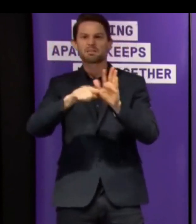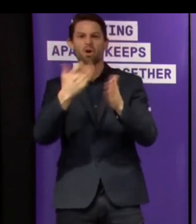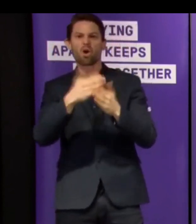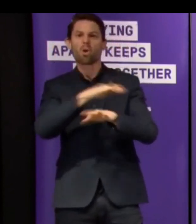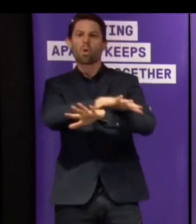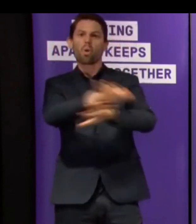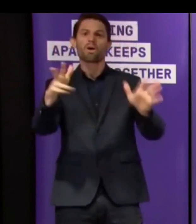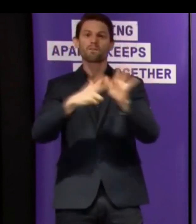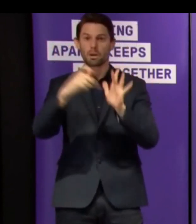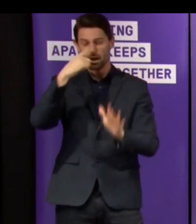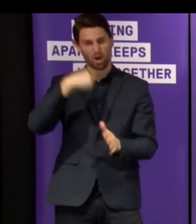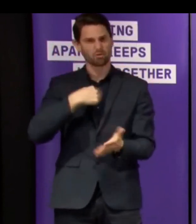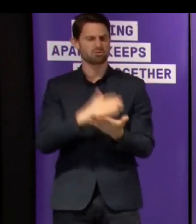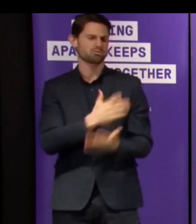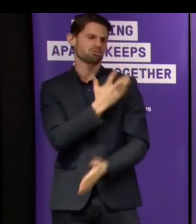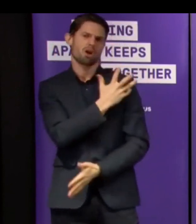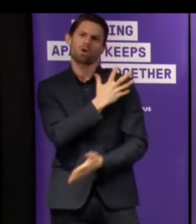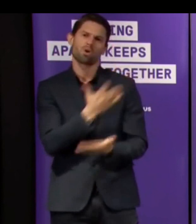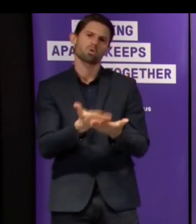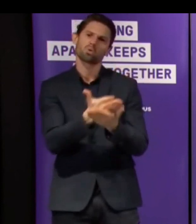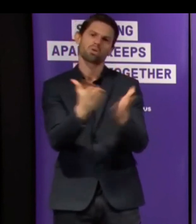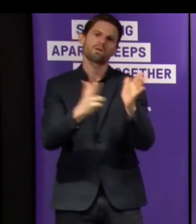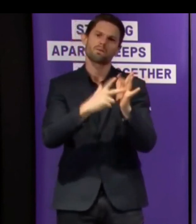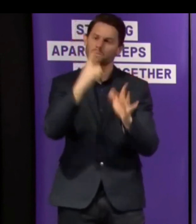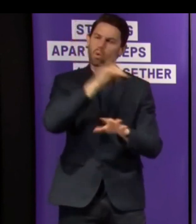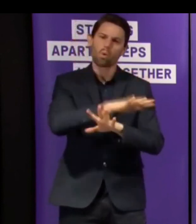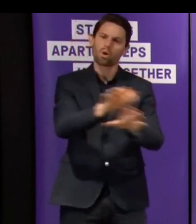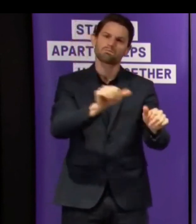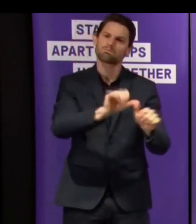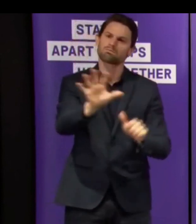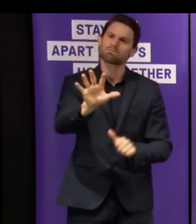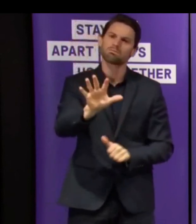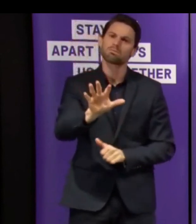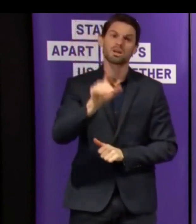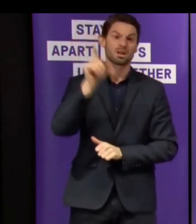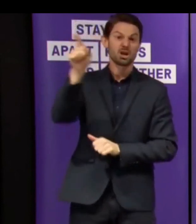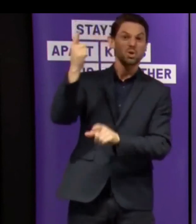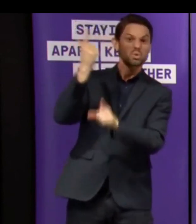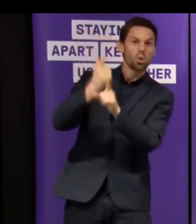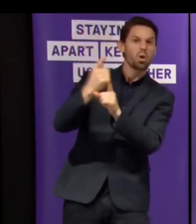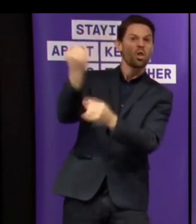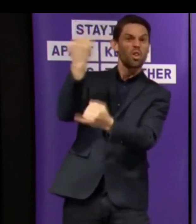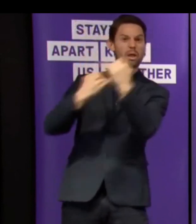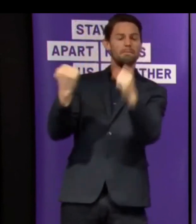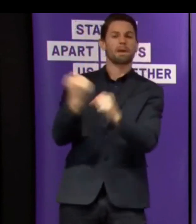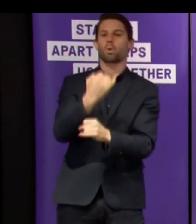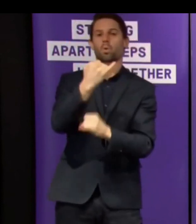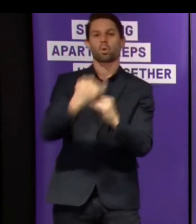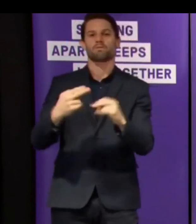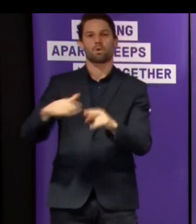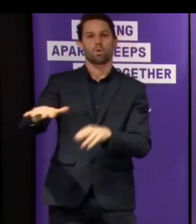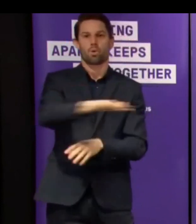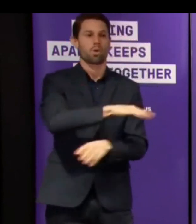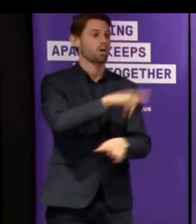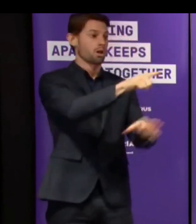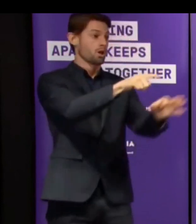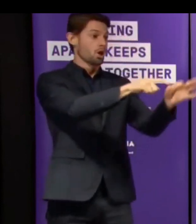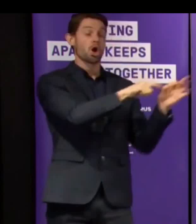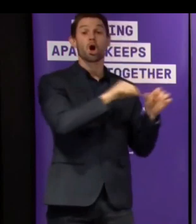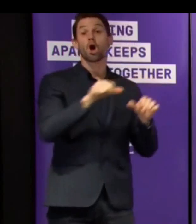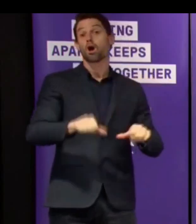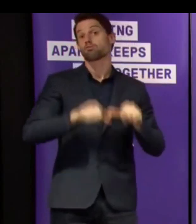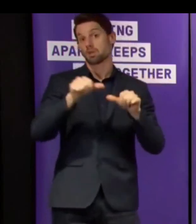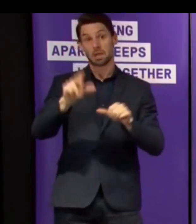these last few steps are not made any easier by this sort of politicking. Okay, Premier, putting federal politics